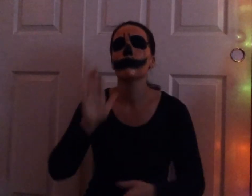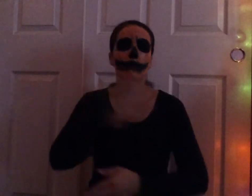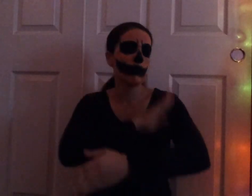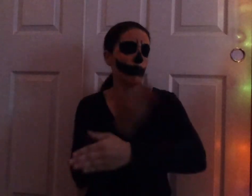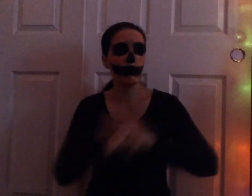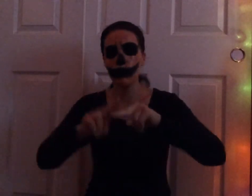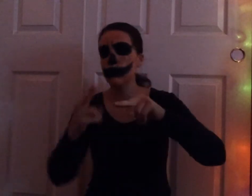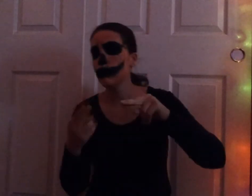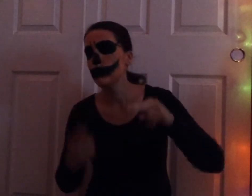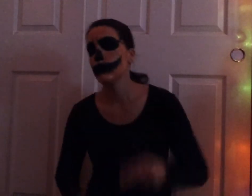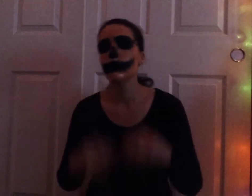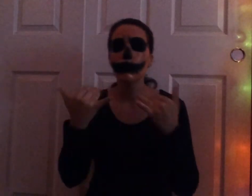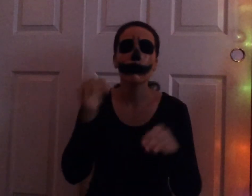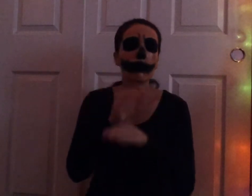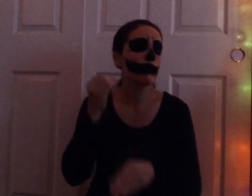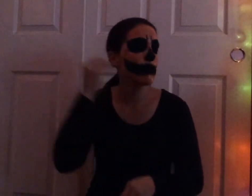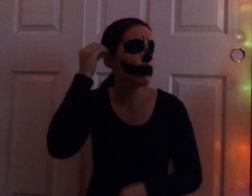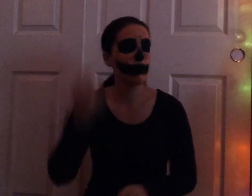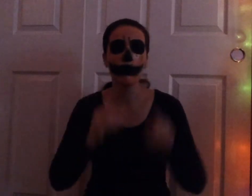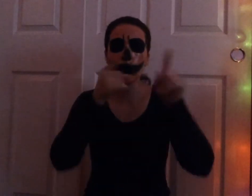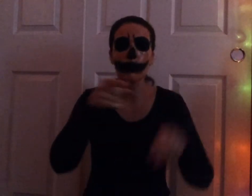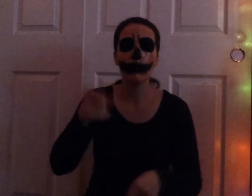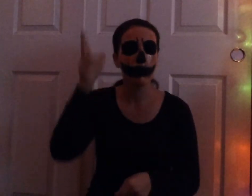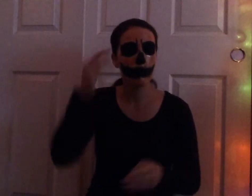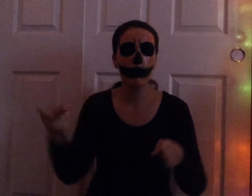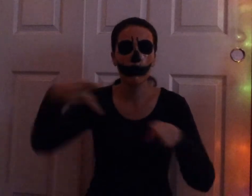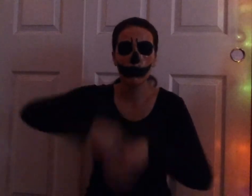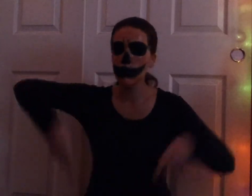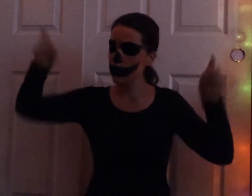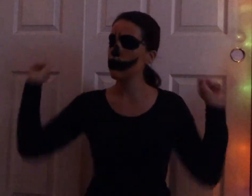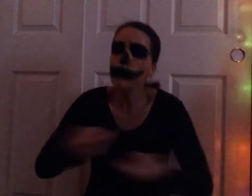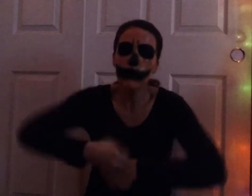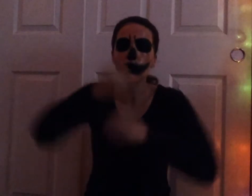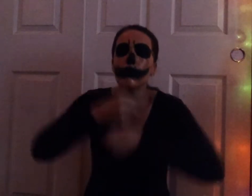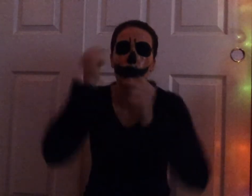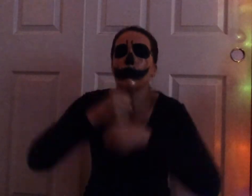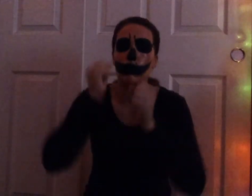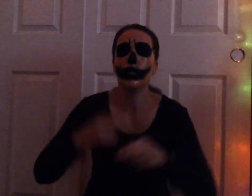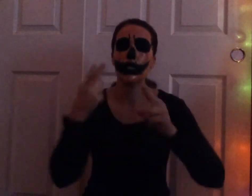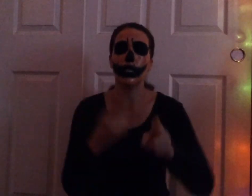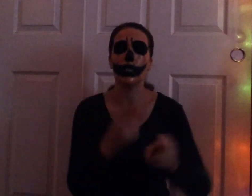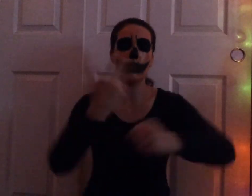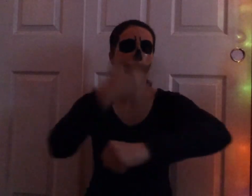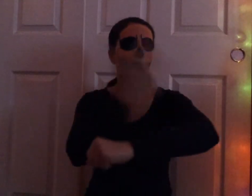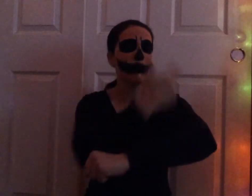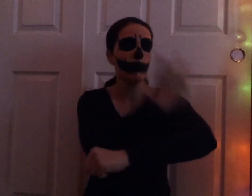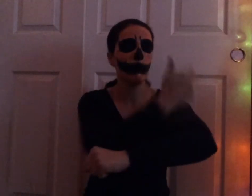is built, his power will end. So when you're riding home tonight, make for the bridge with all your